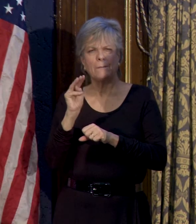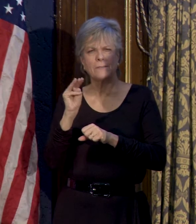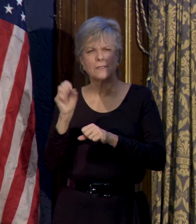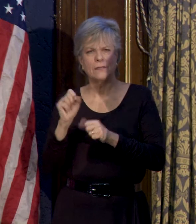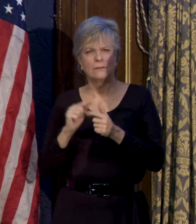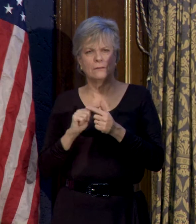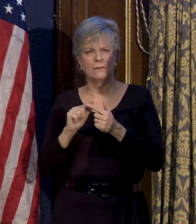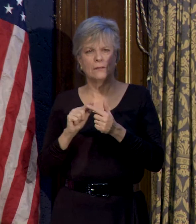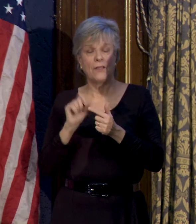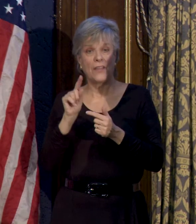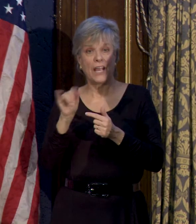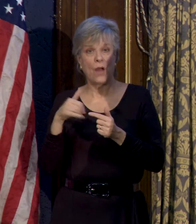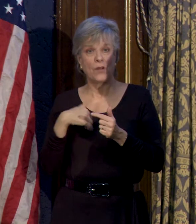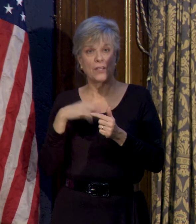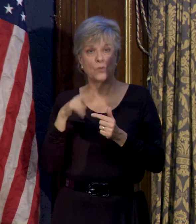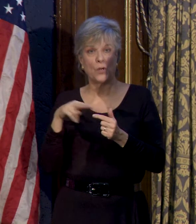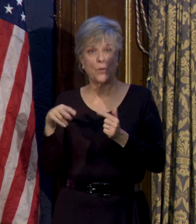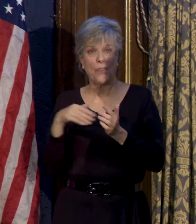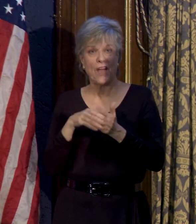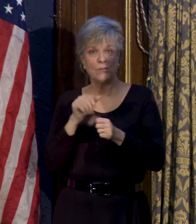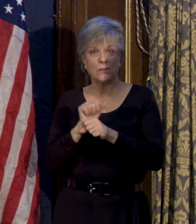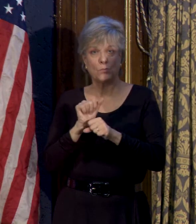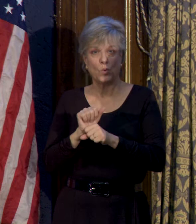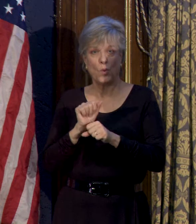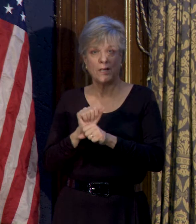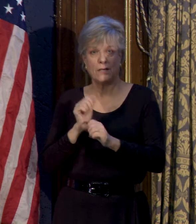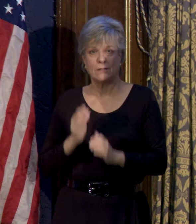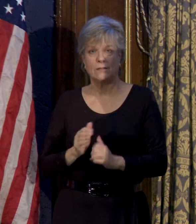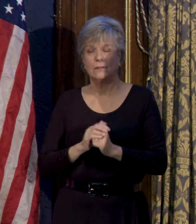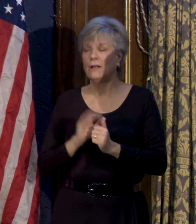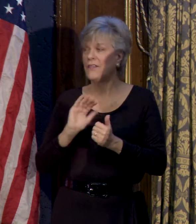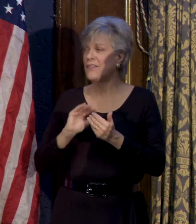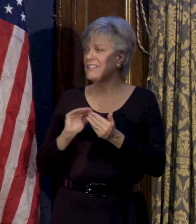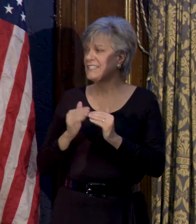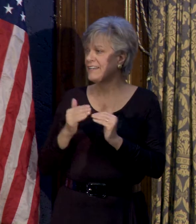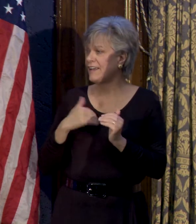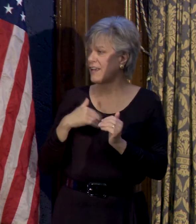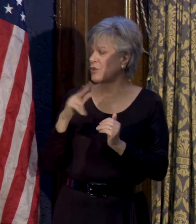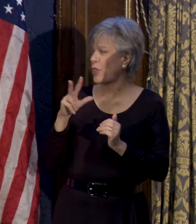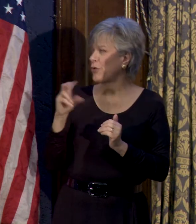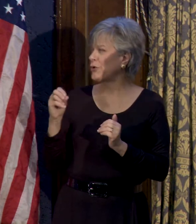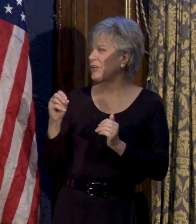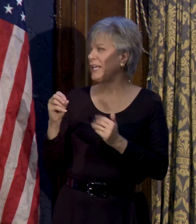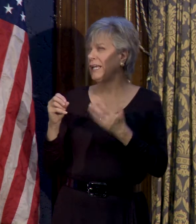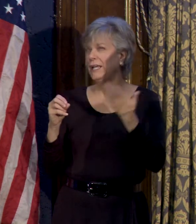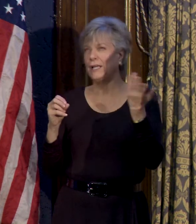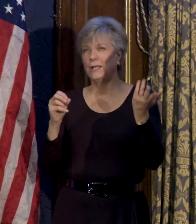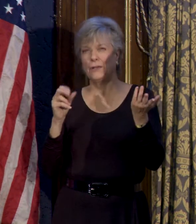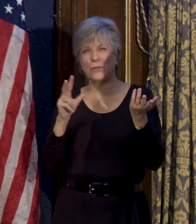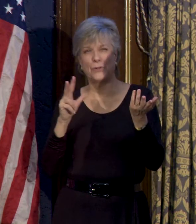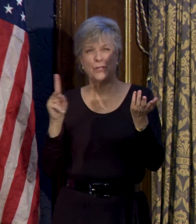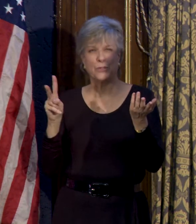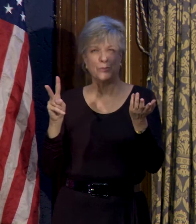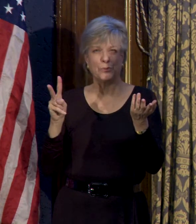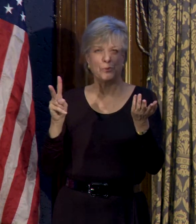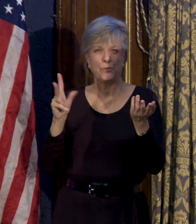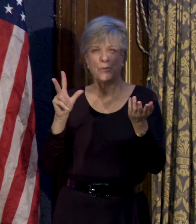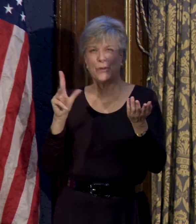The county has 22,000 employees. The city has 30-something, 32, 31.